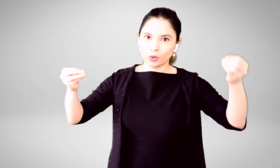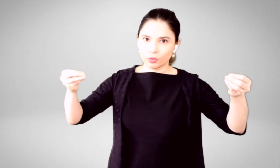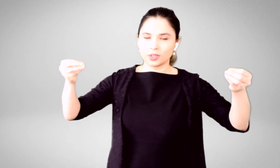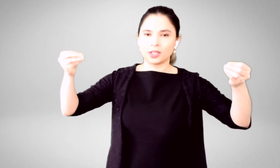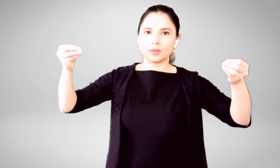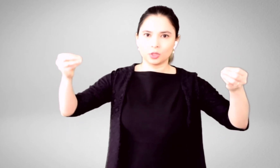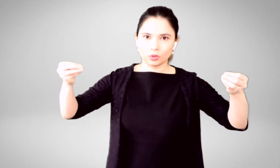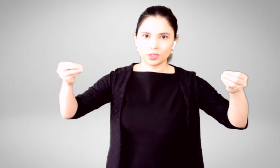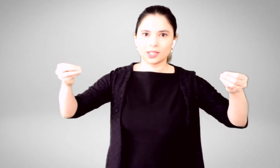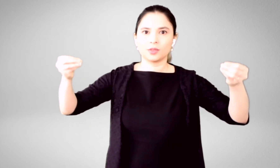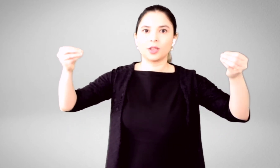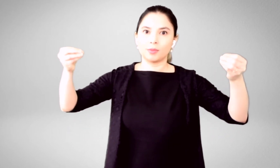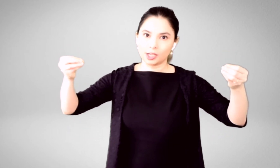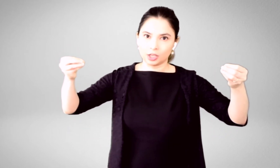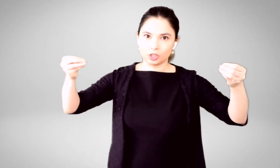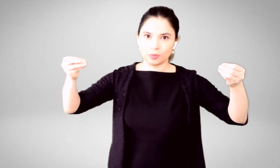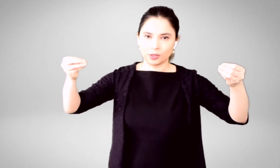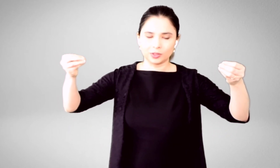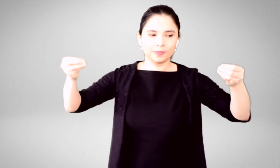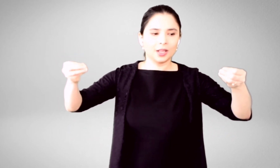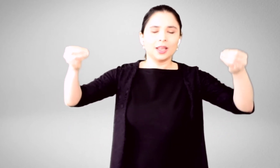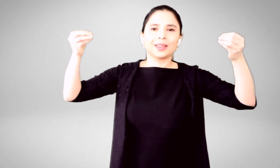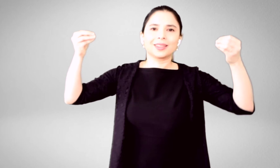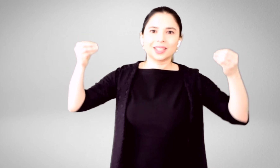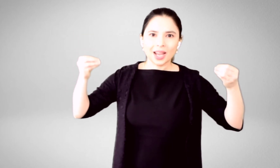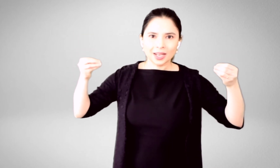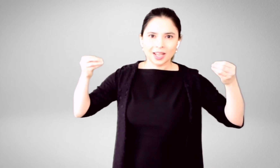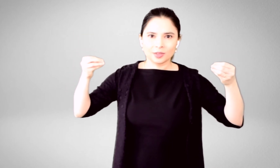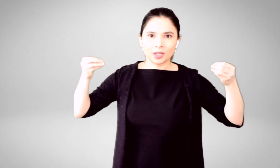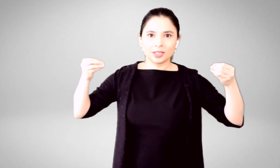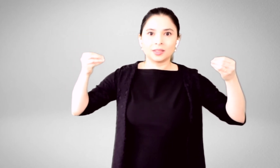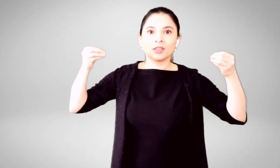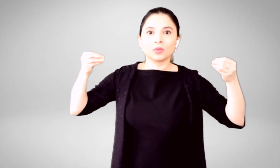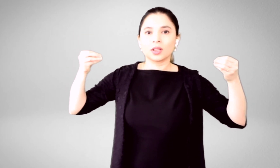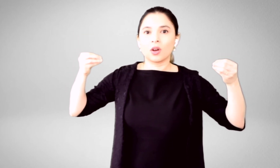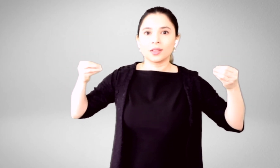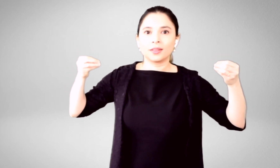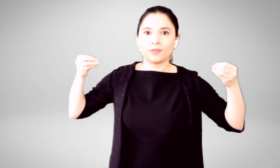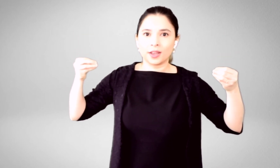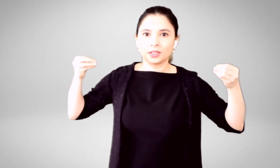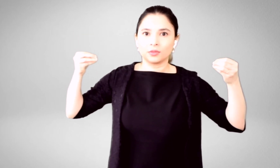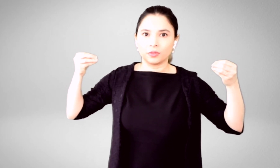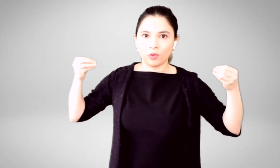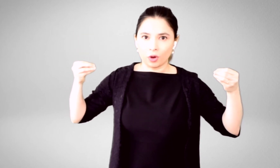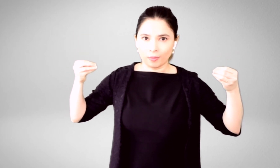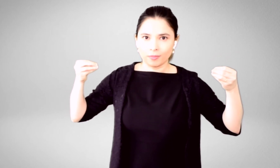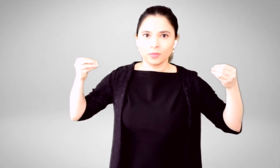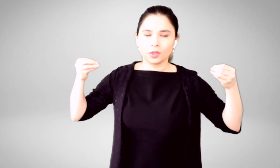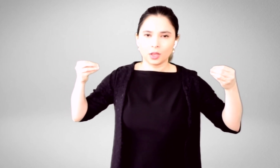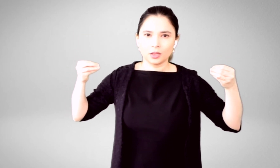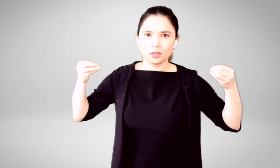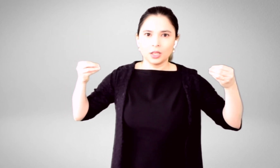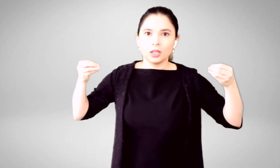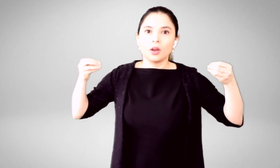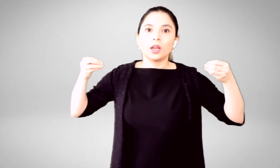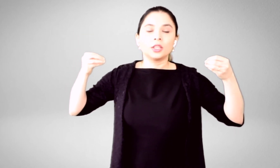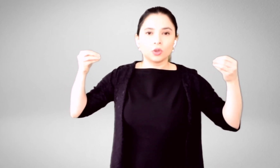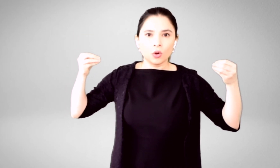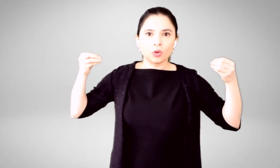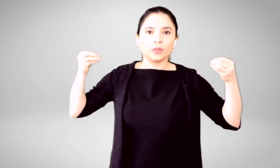both gross income and total taxes paid by a large amount. The second aspect is this was a cost-effective reform. Okay? In total,